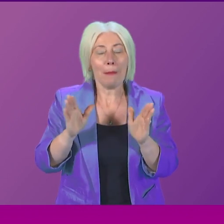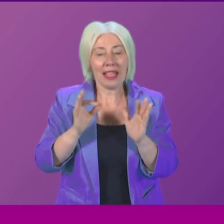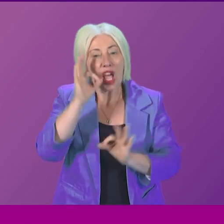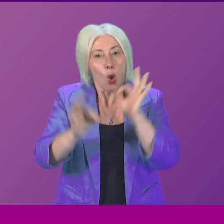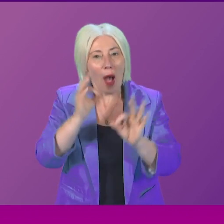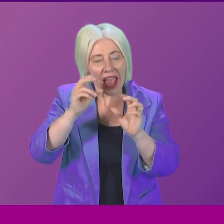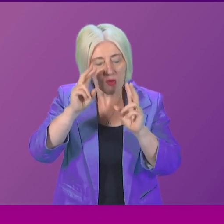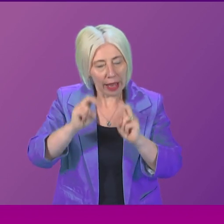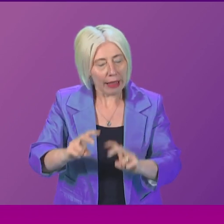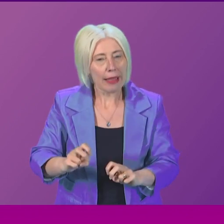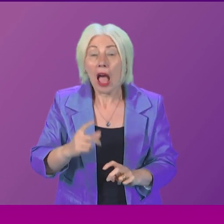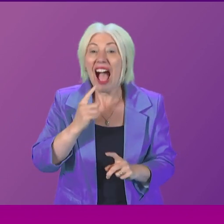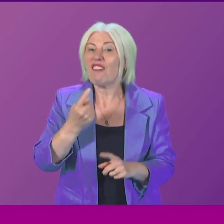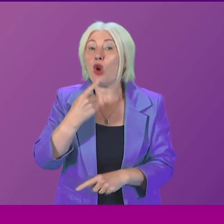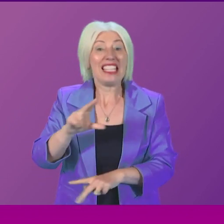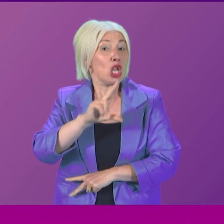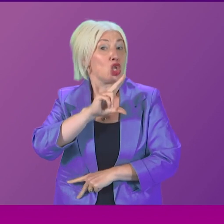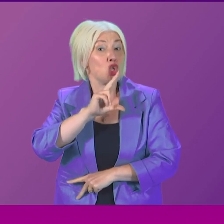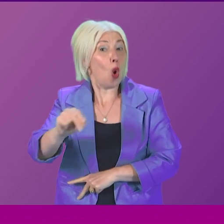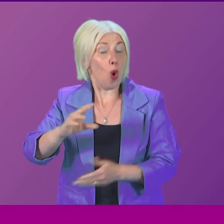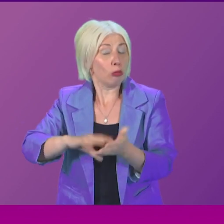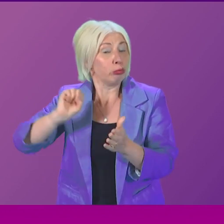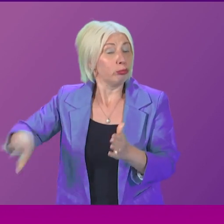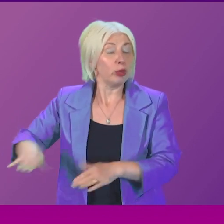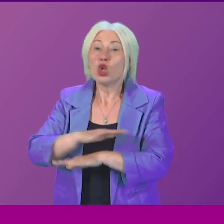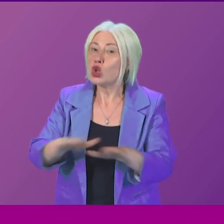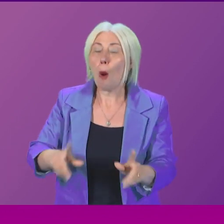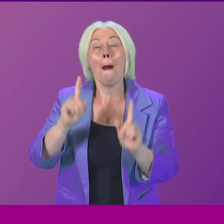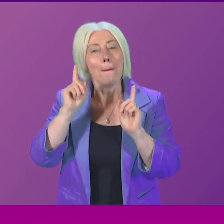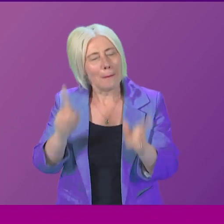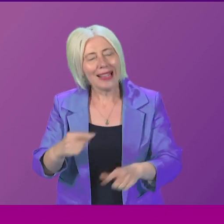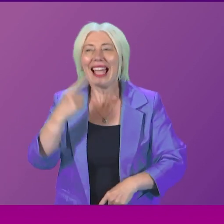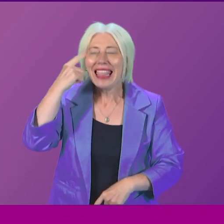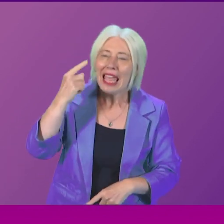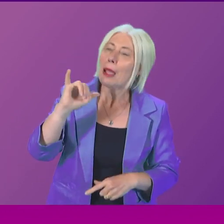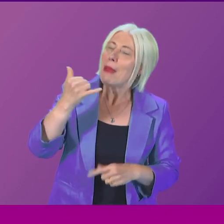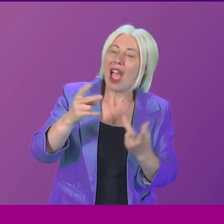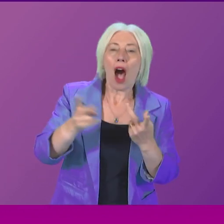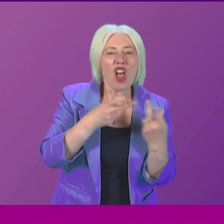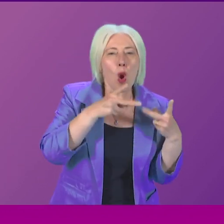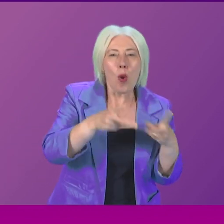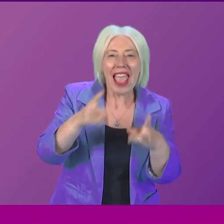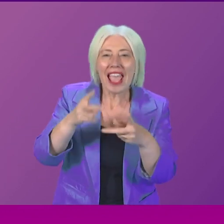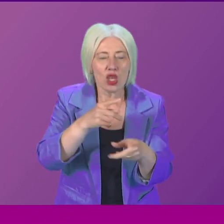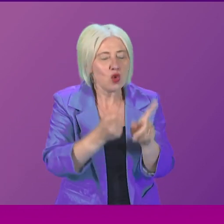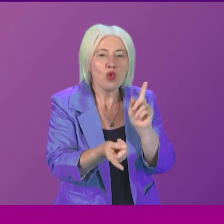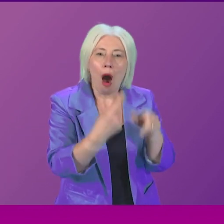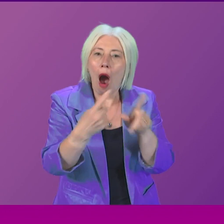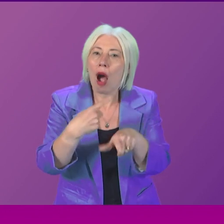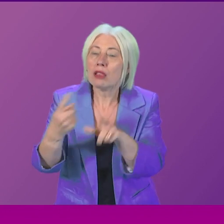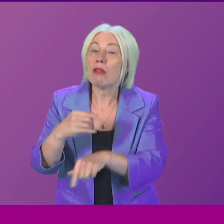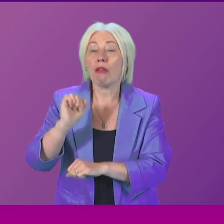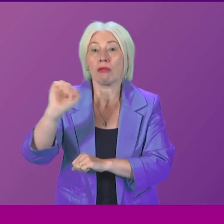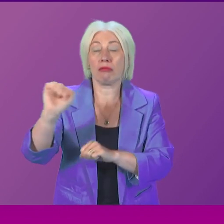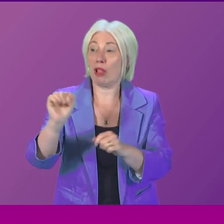off the table, not taken off the table, but I do think that there may be other ways to get the answers that Ms